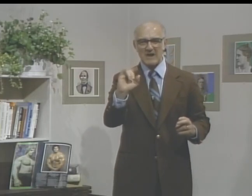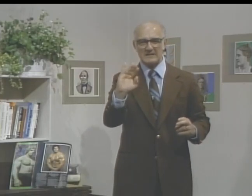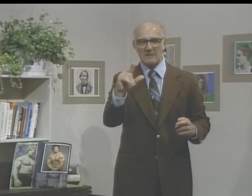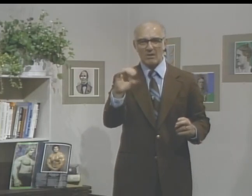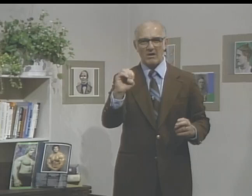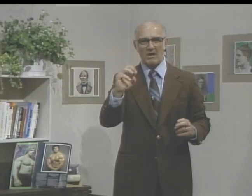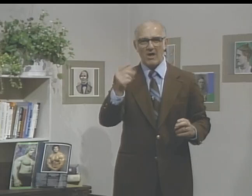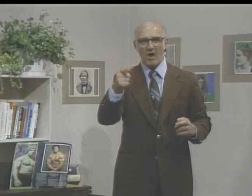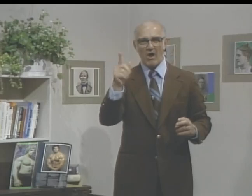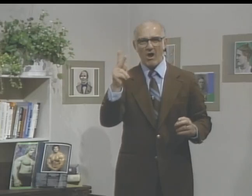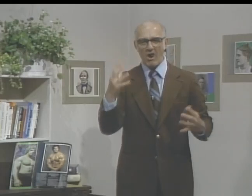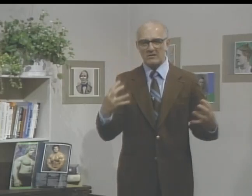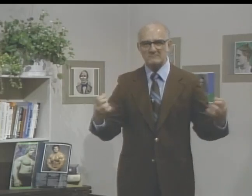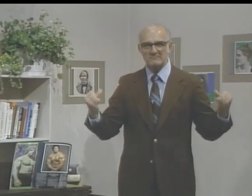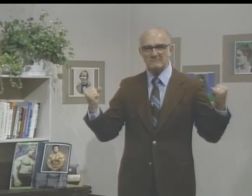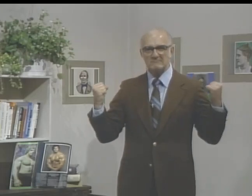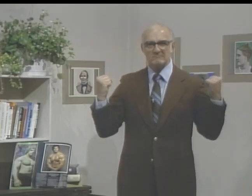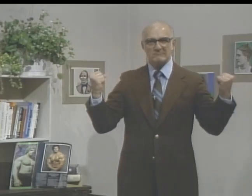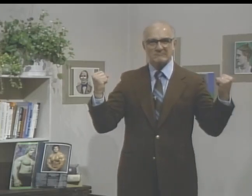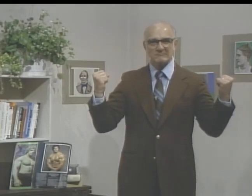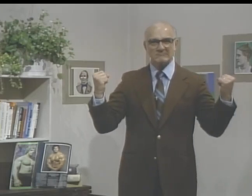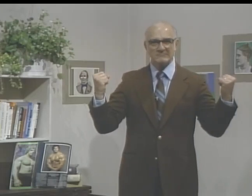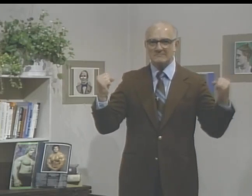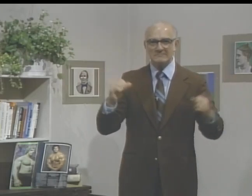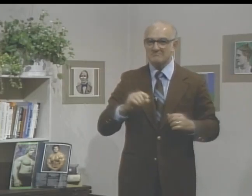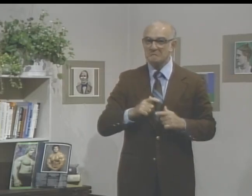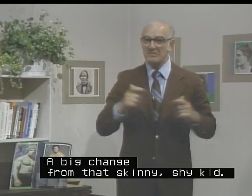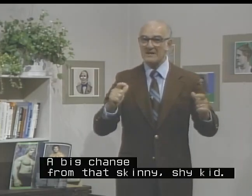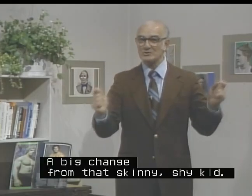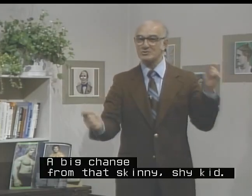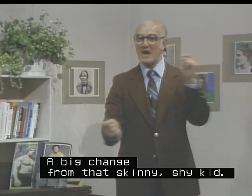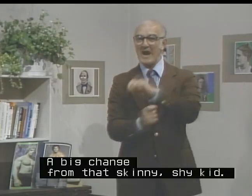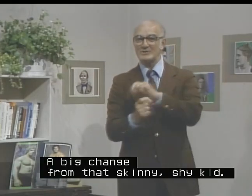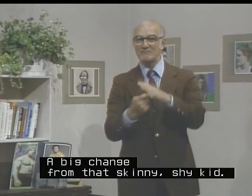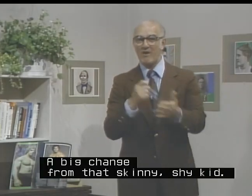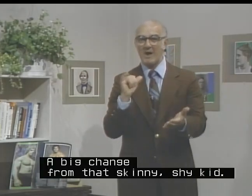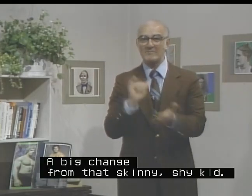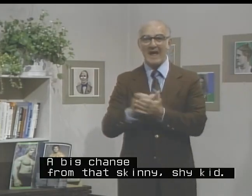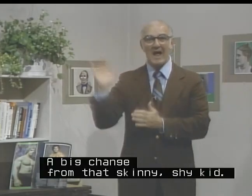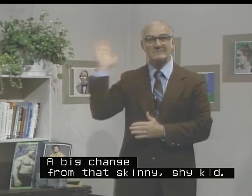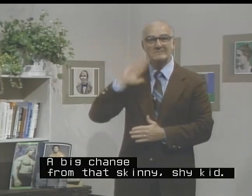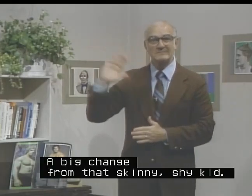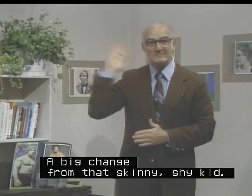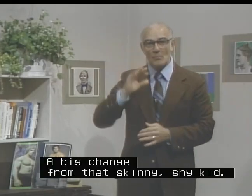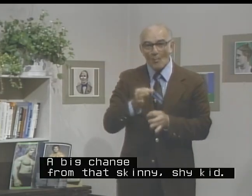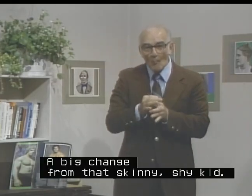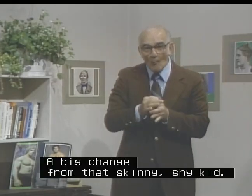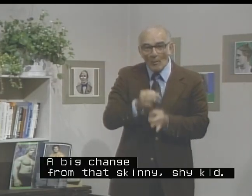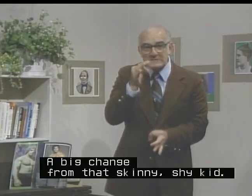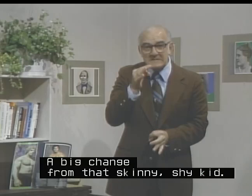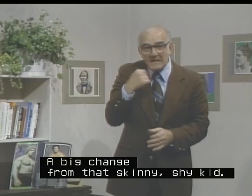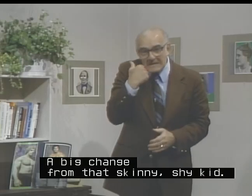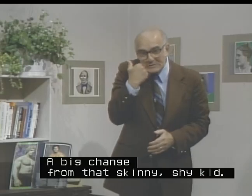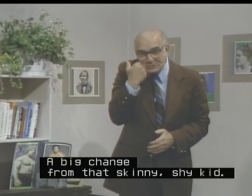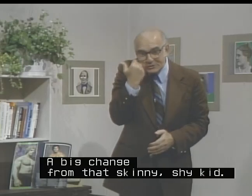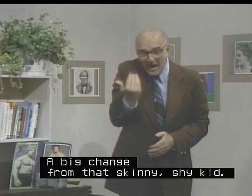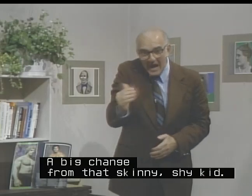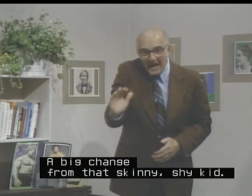Hulk. Big change from that skinny thigh